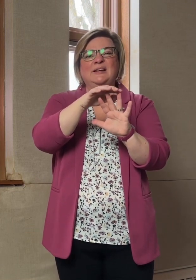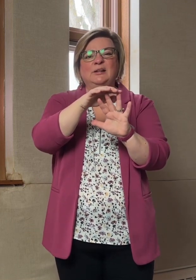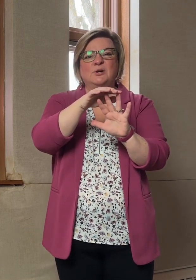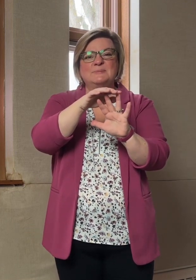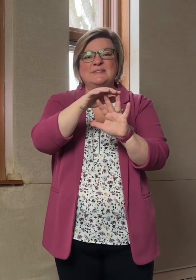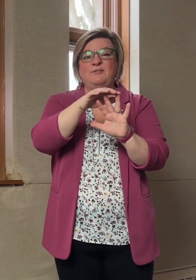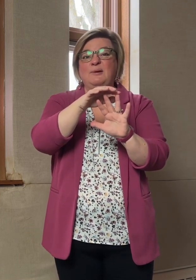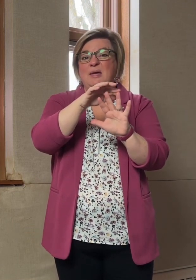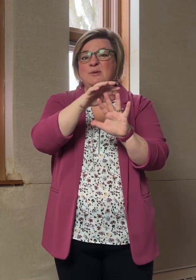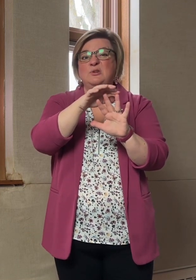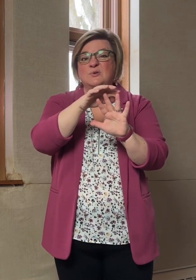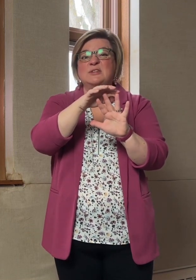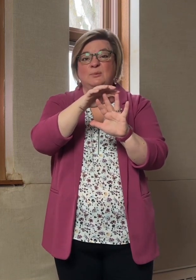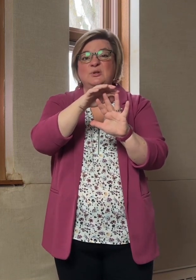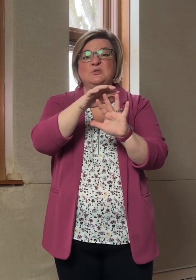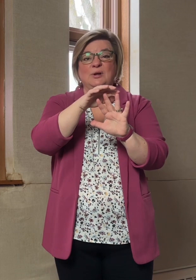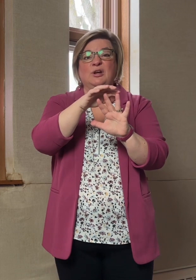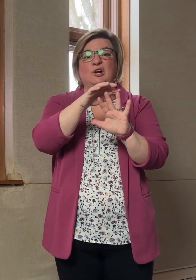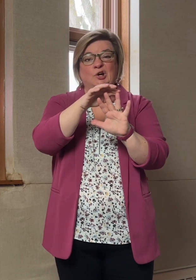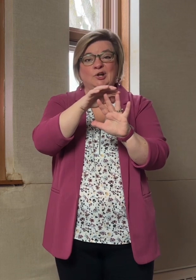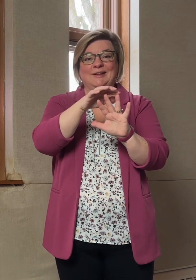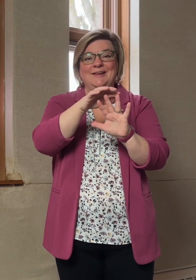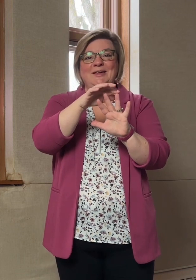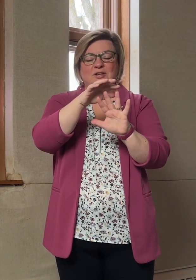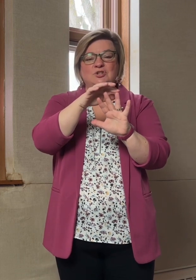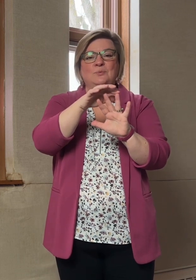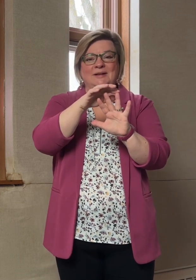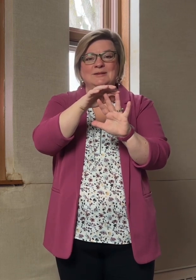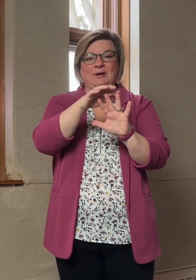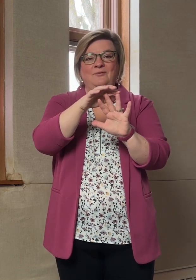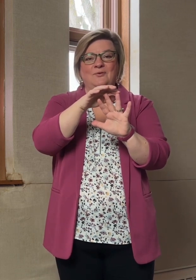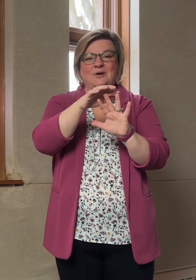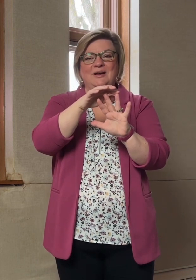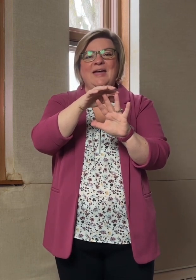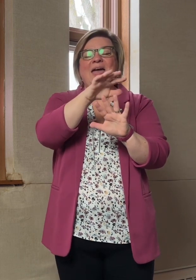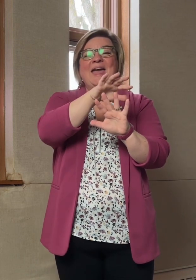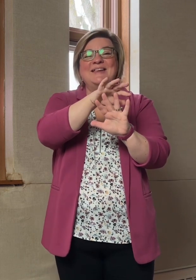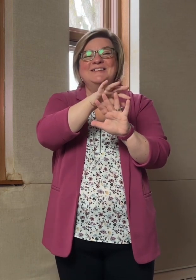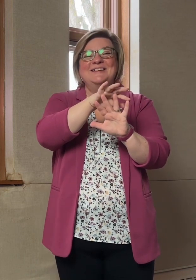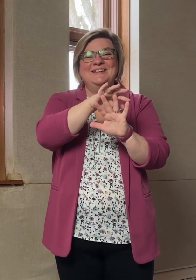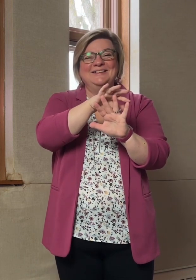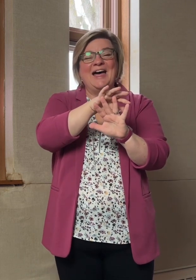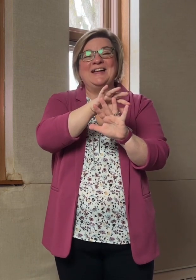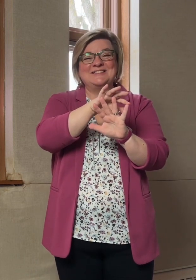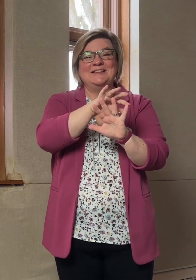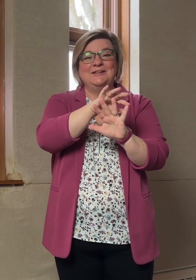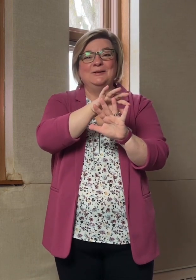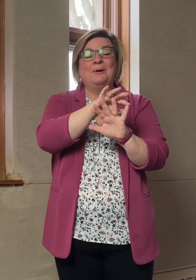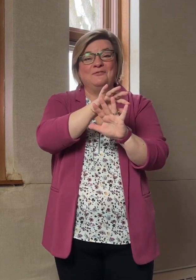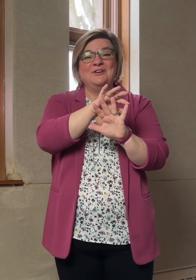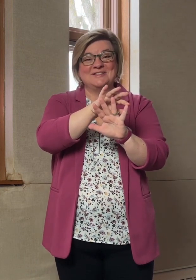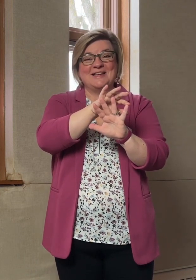a little more specific. Maybe you know someone who's weary or hurting that you want to pray for. And lastly, pray for yourself.